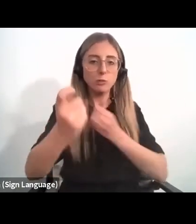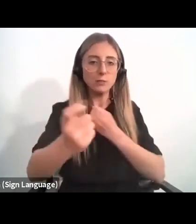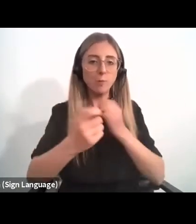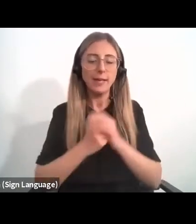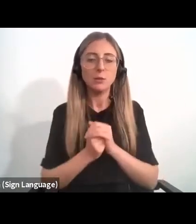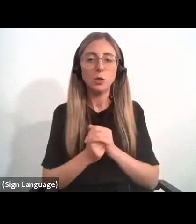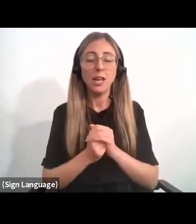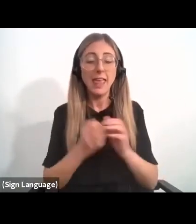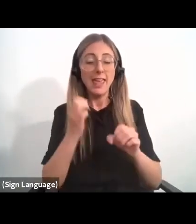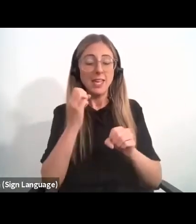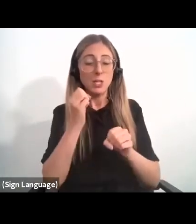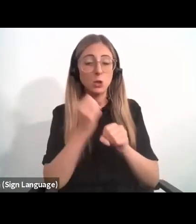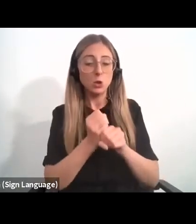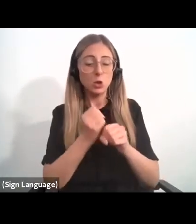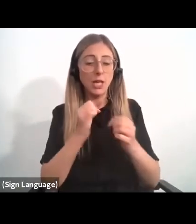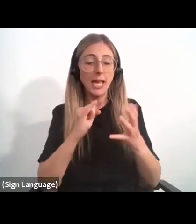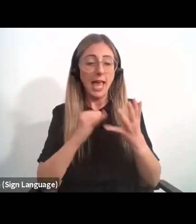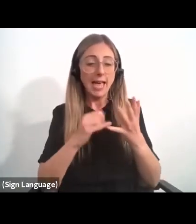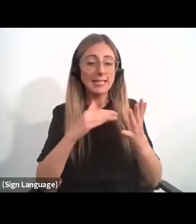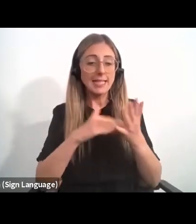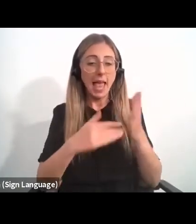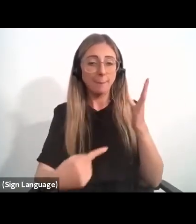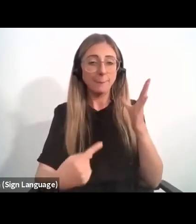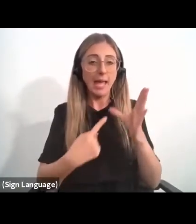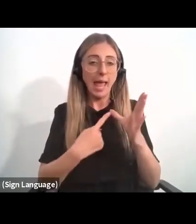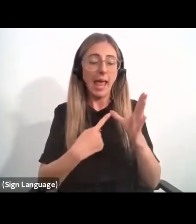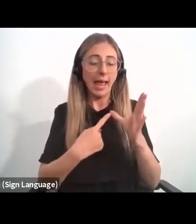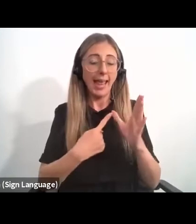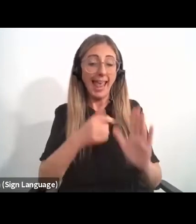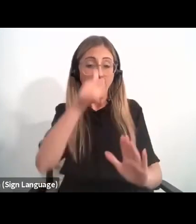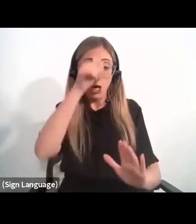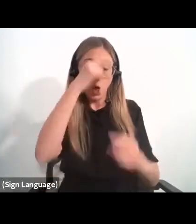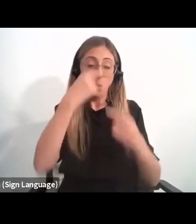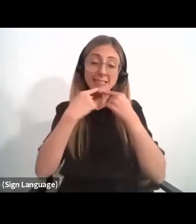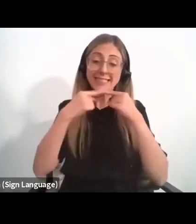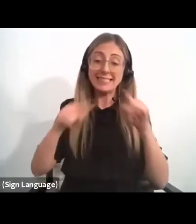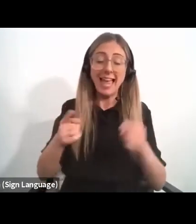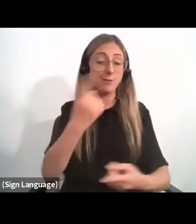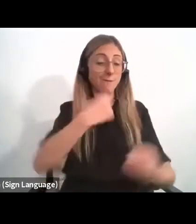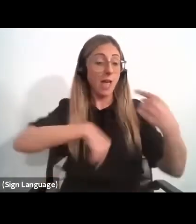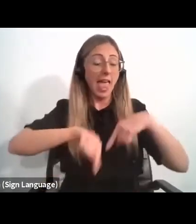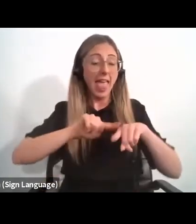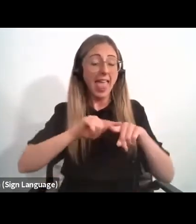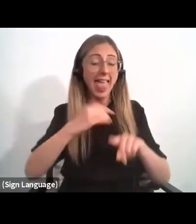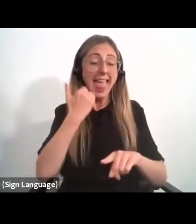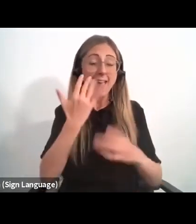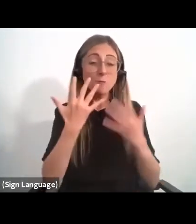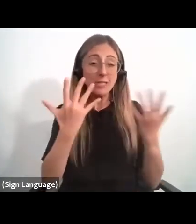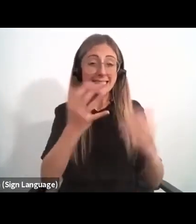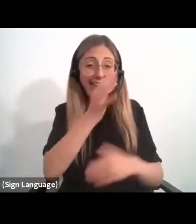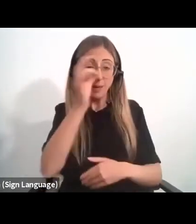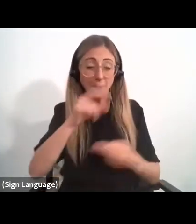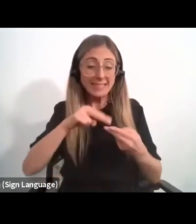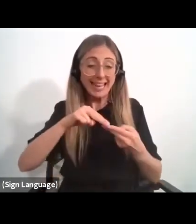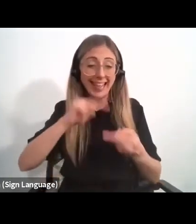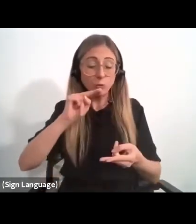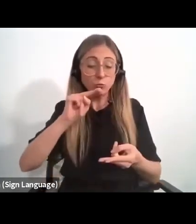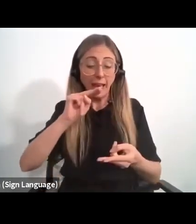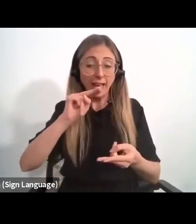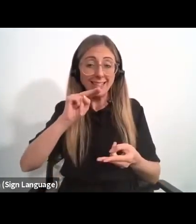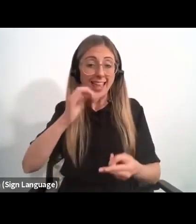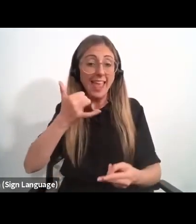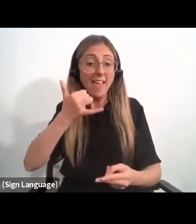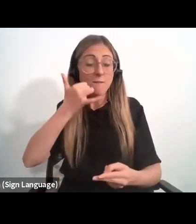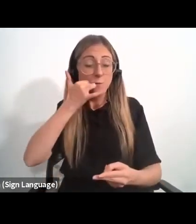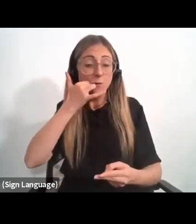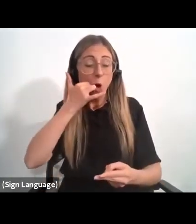GSMA, the International Telecommunication Trade Organization, notes that for every 10% increase in phone